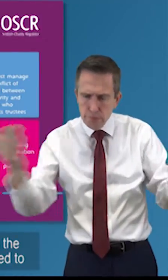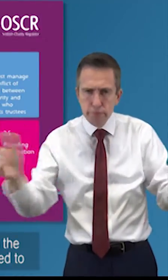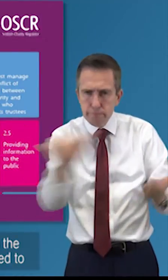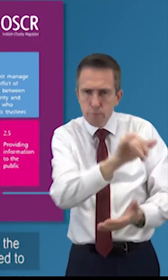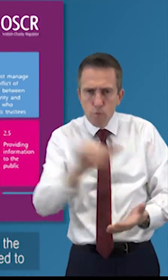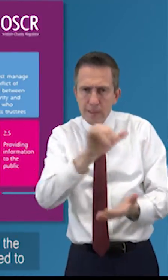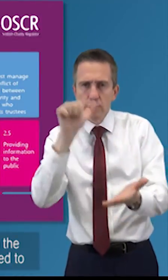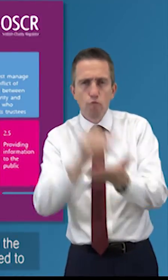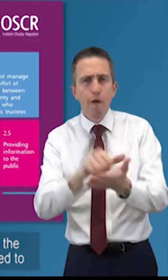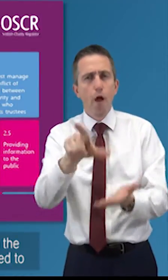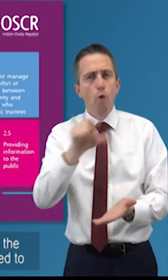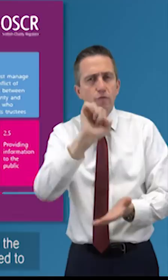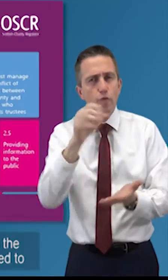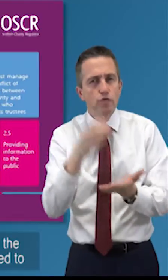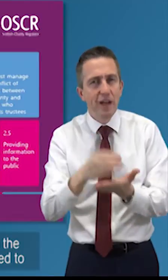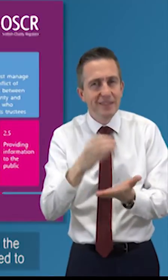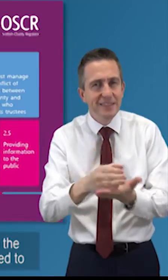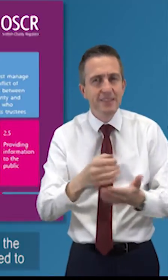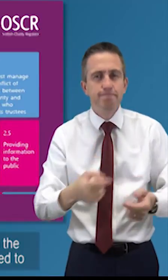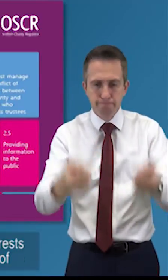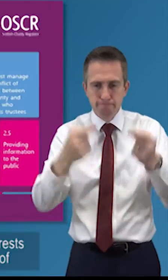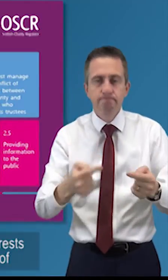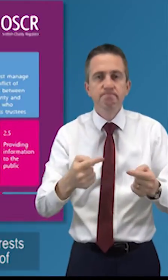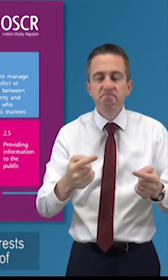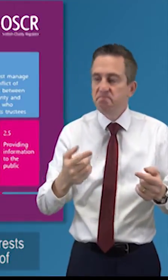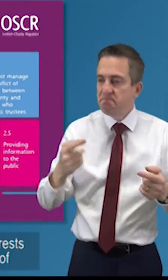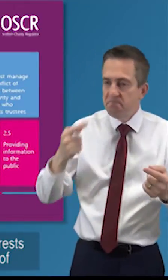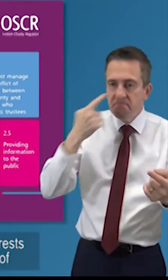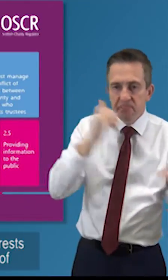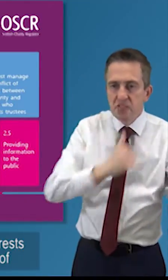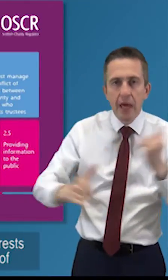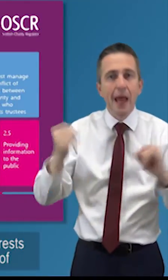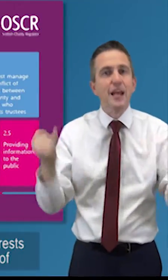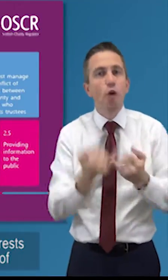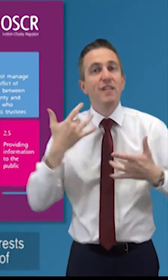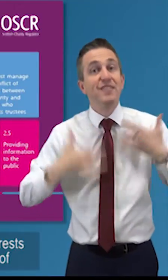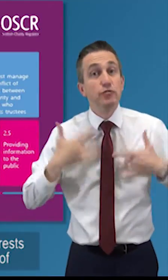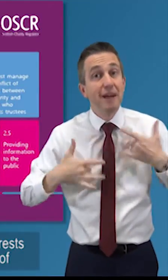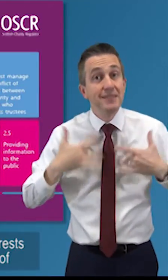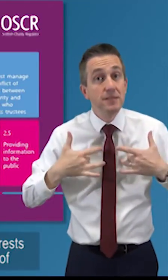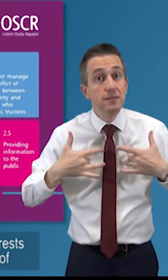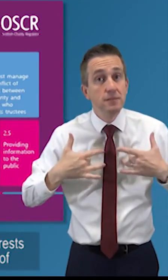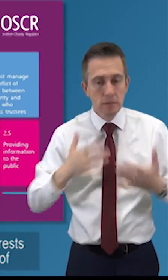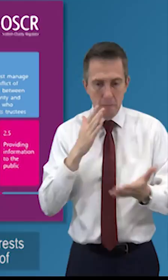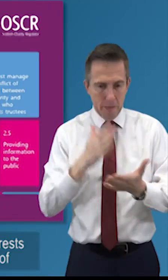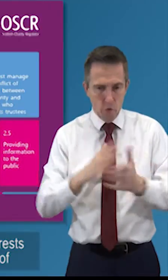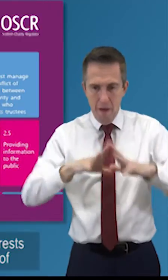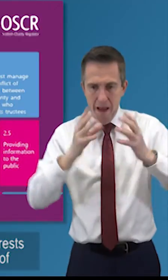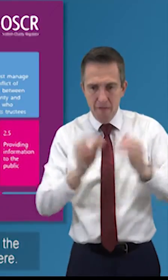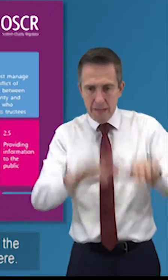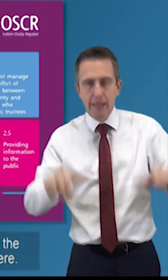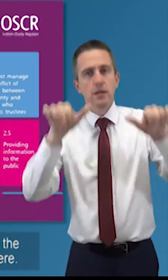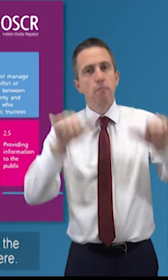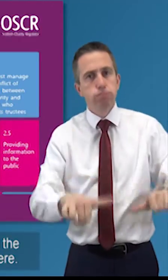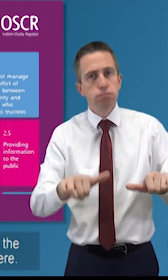making properly and you need to manage any conflict of interest between your interests and the interests of the charity or the